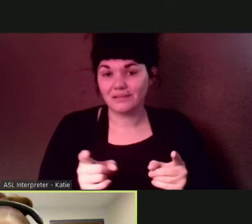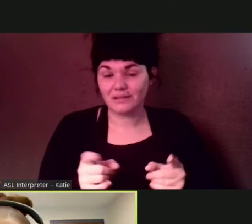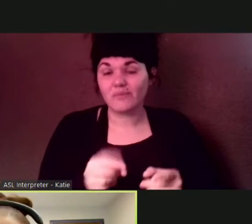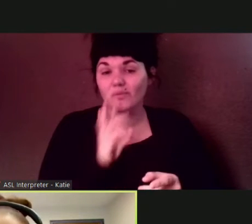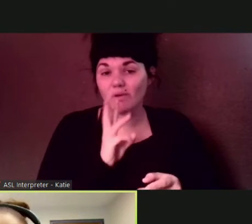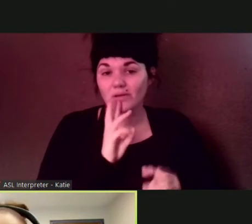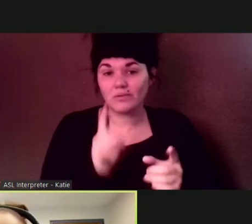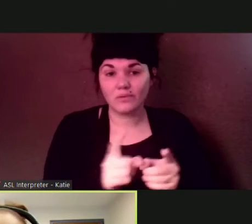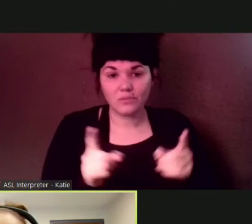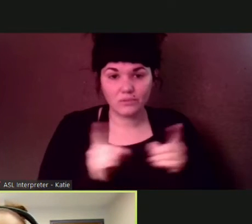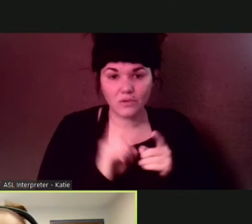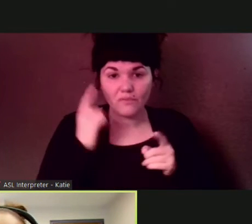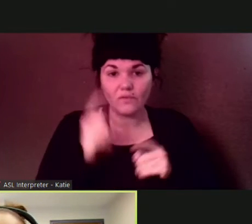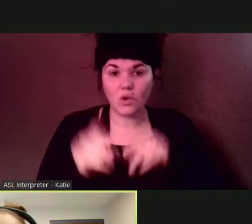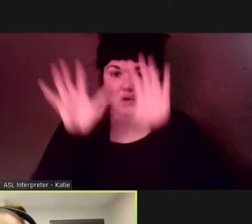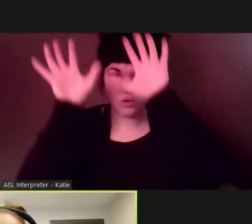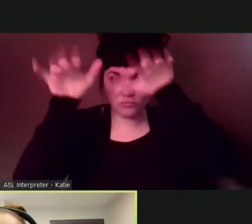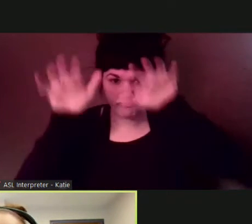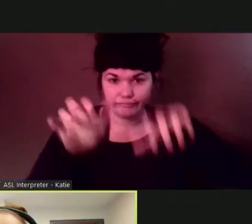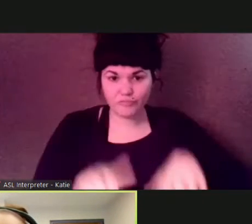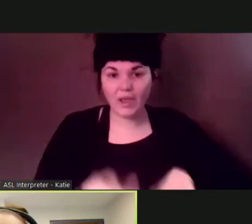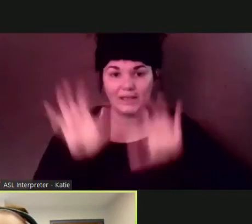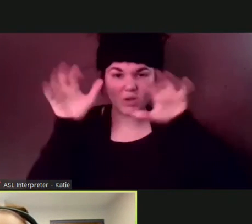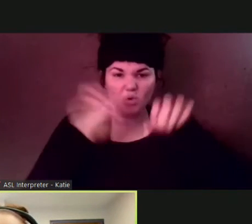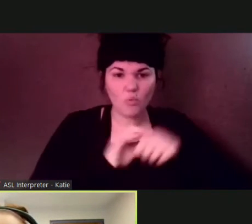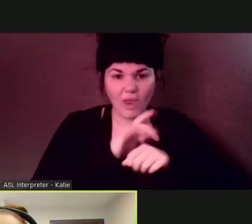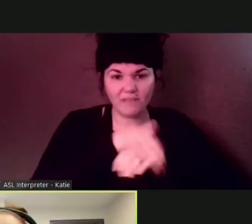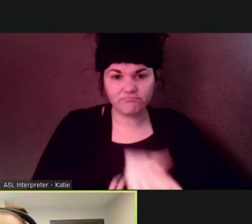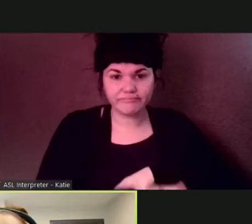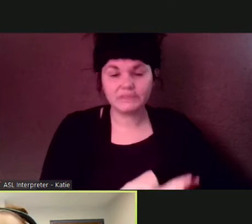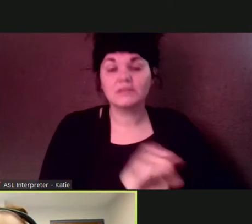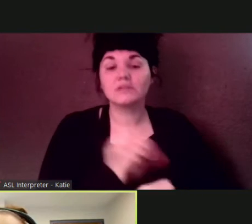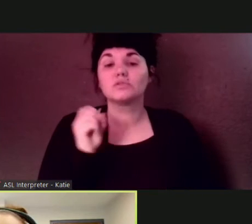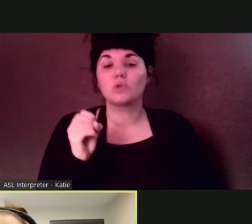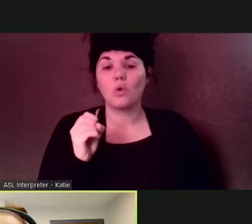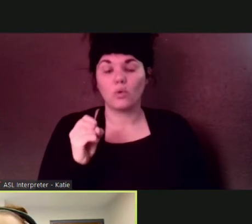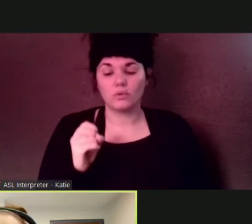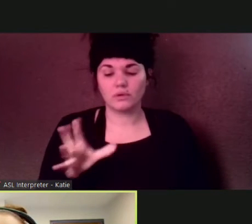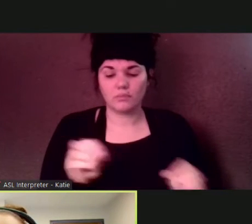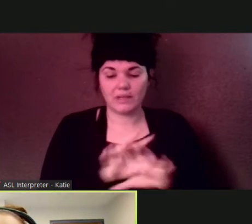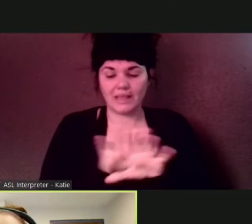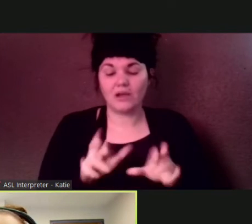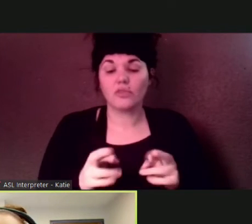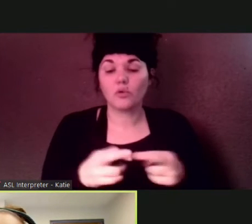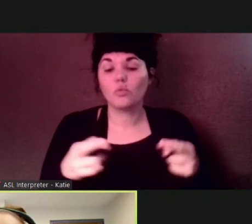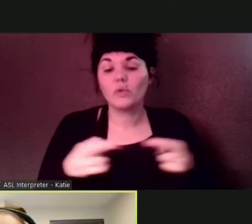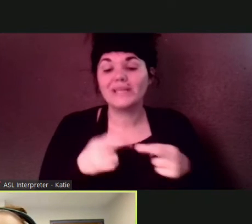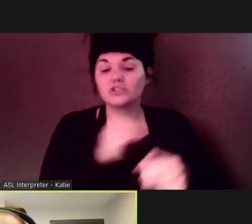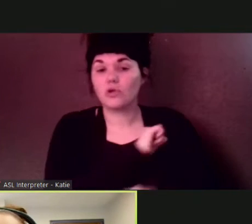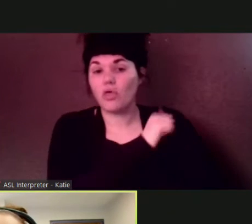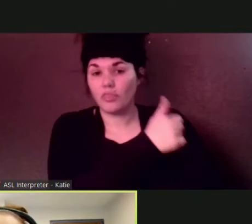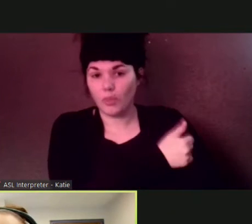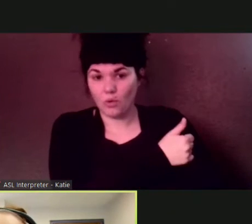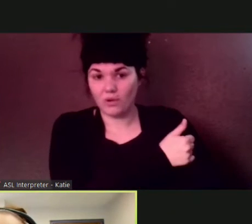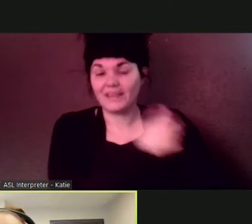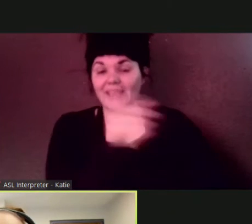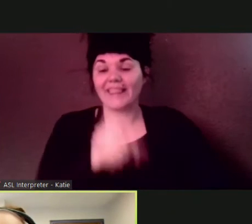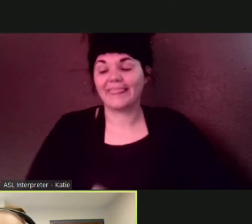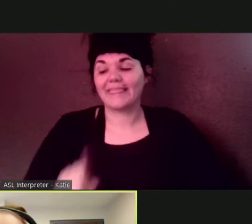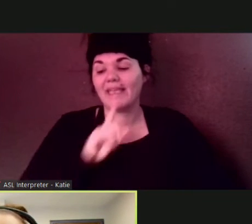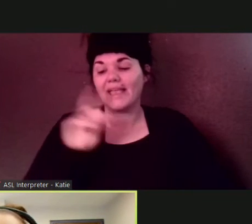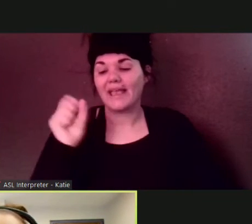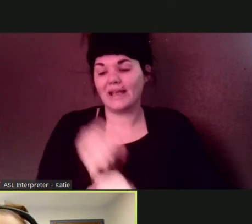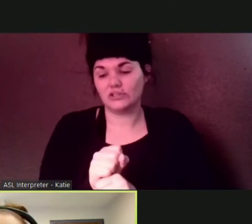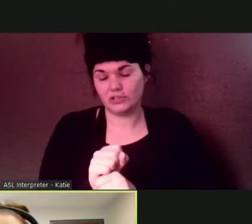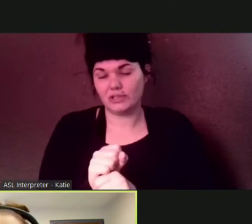so i want to be clear that the regional authority uh actually you know collects we all have